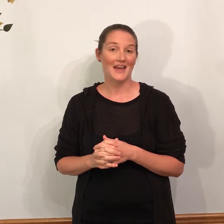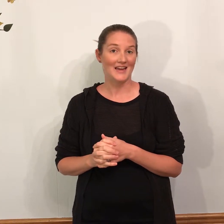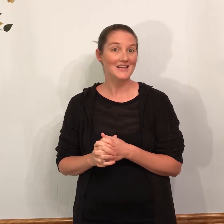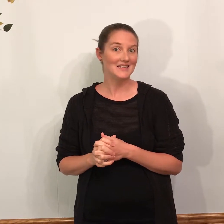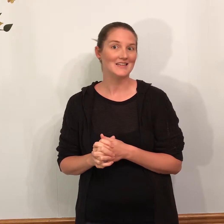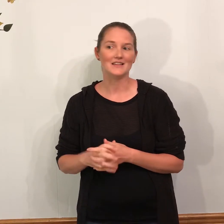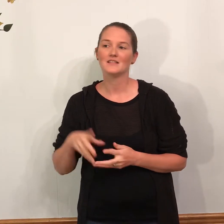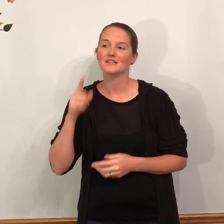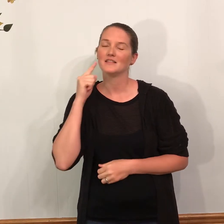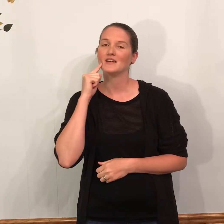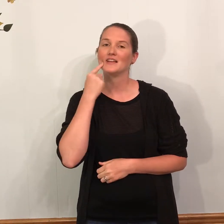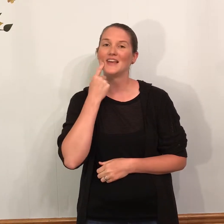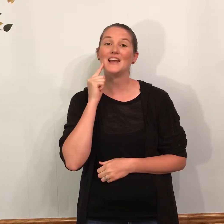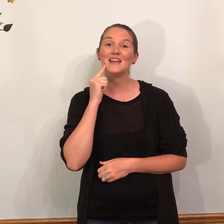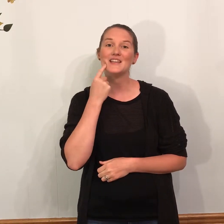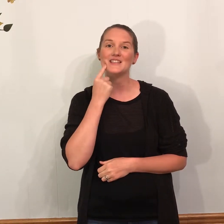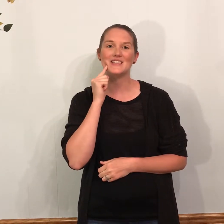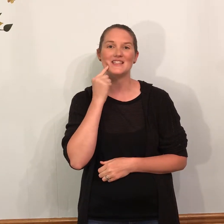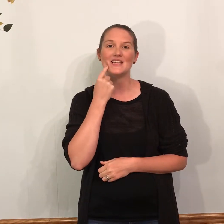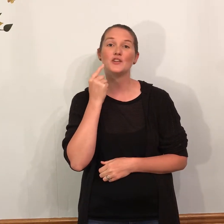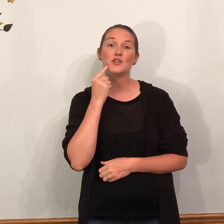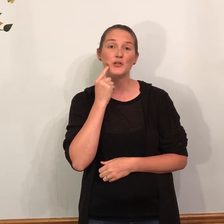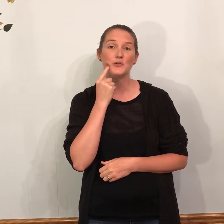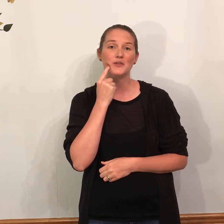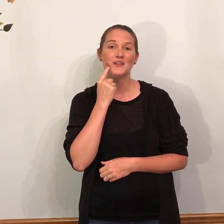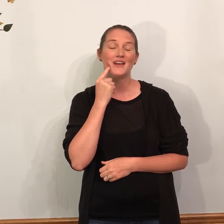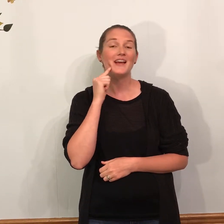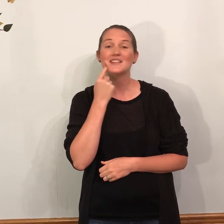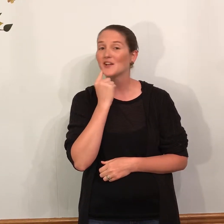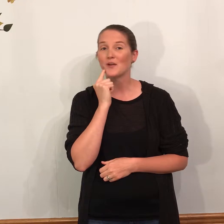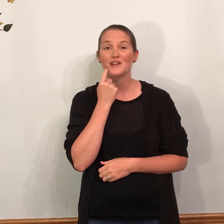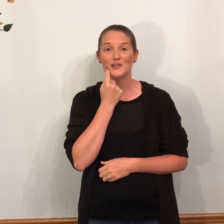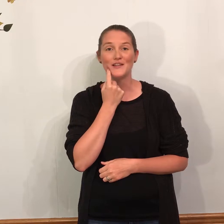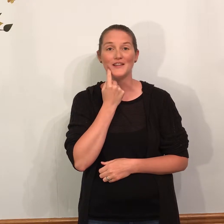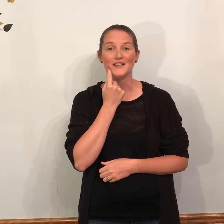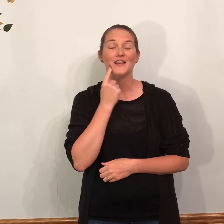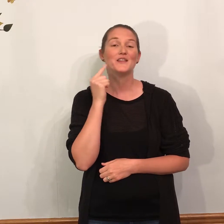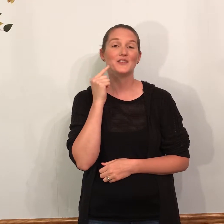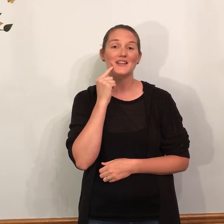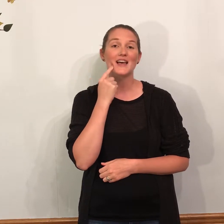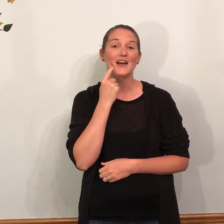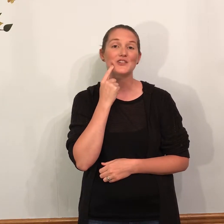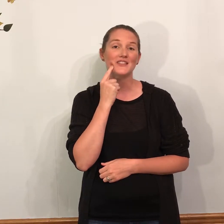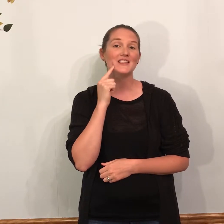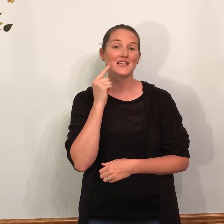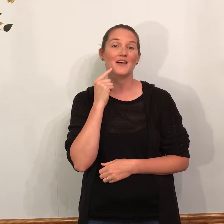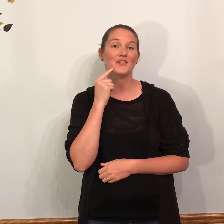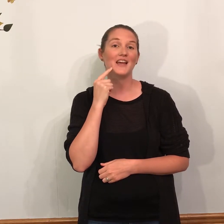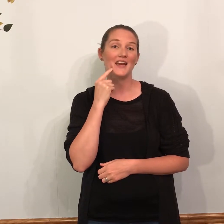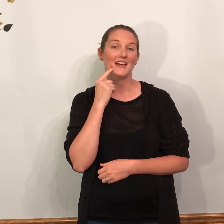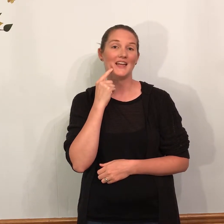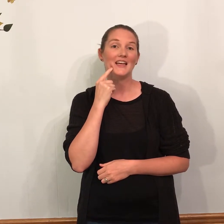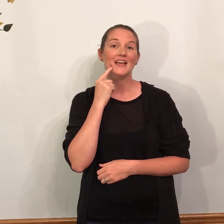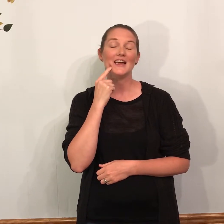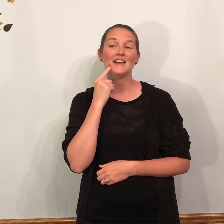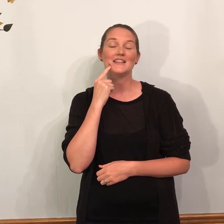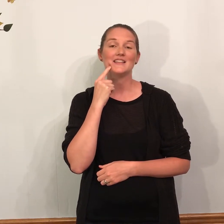Candy. Candy is it's in your tooth. It's going to rot your teeth. So that's actually the sign for candy is